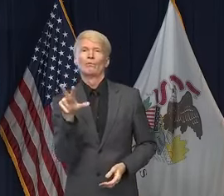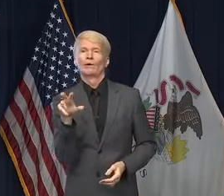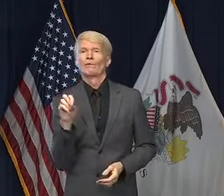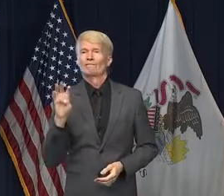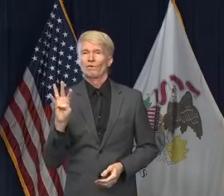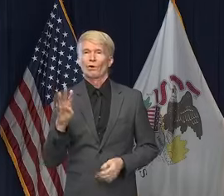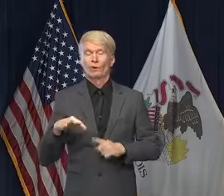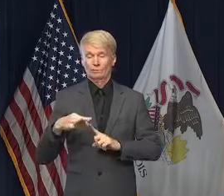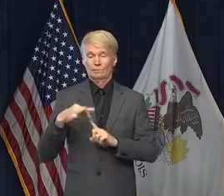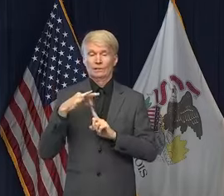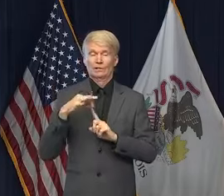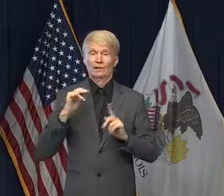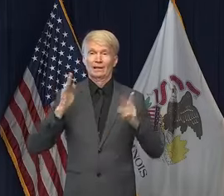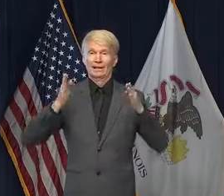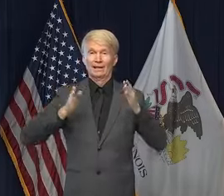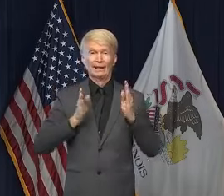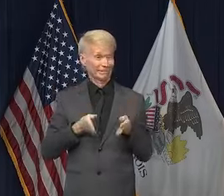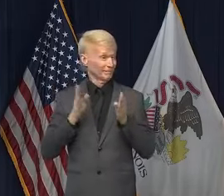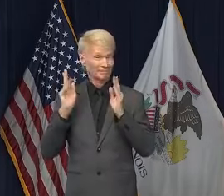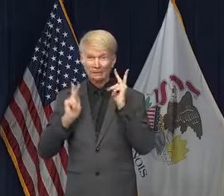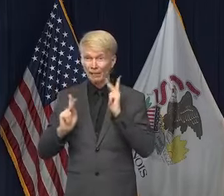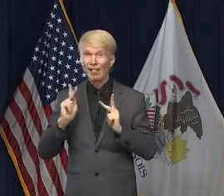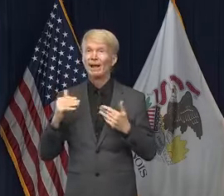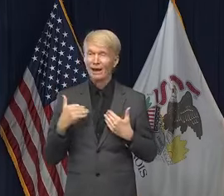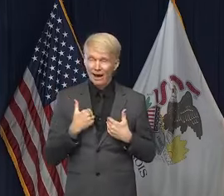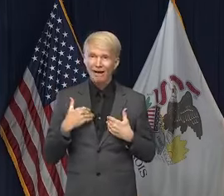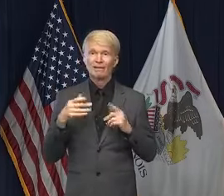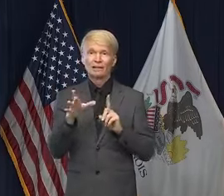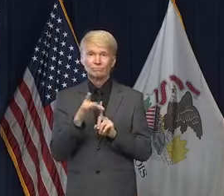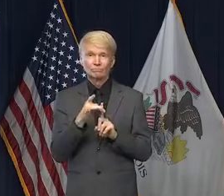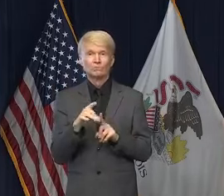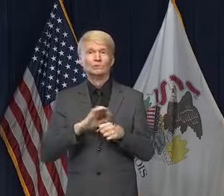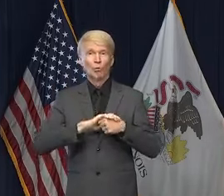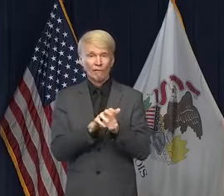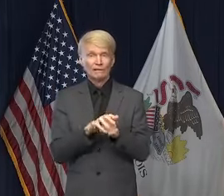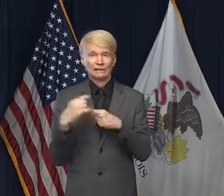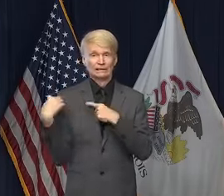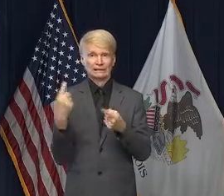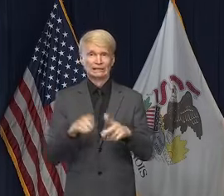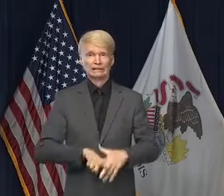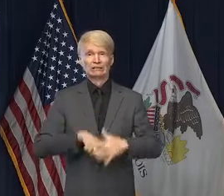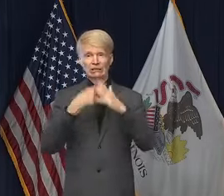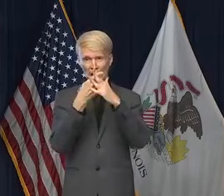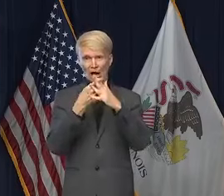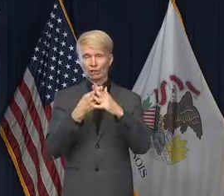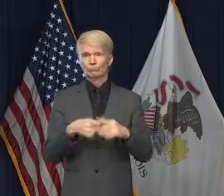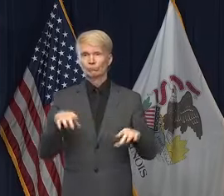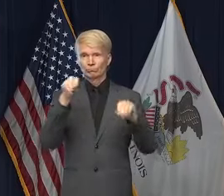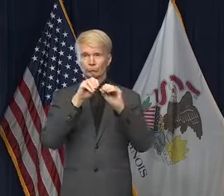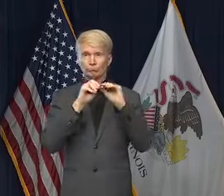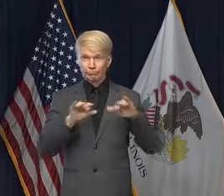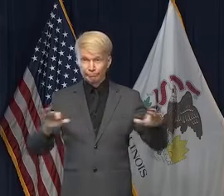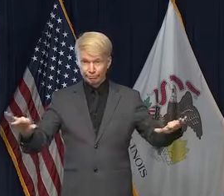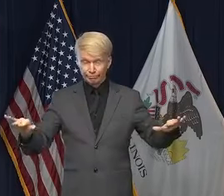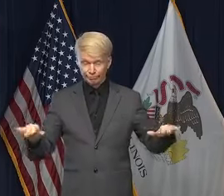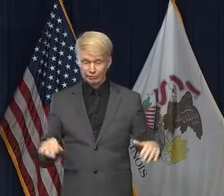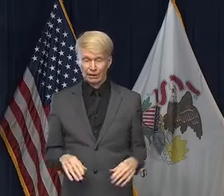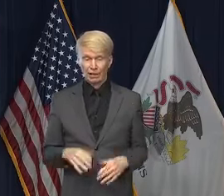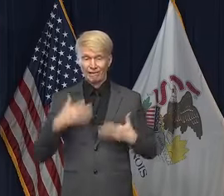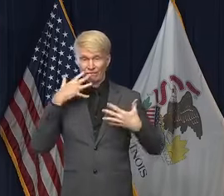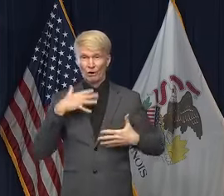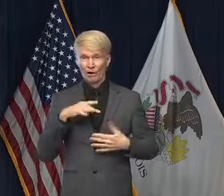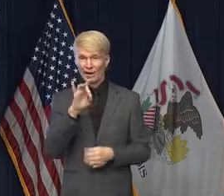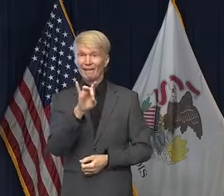unique individuals who have been diagnosed with COVID since the start of this pandemic. This unfortunately includes the report of 85